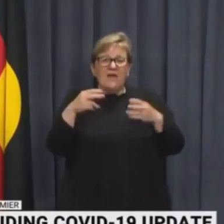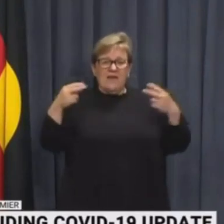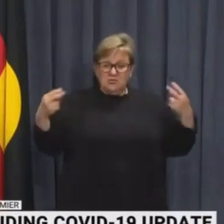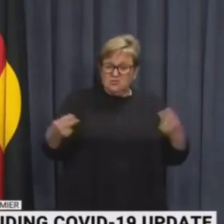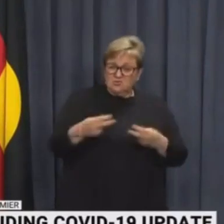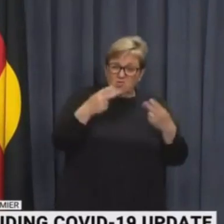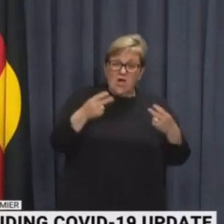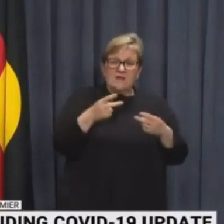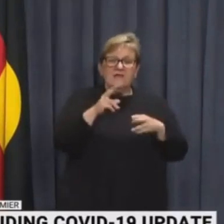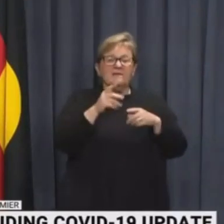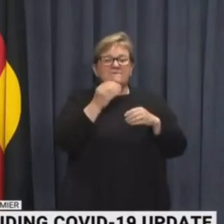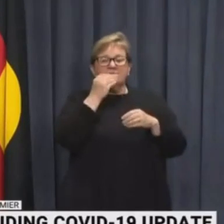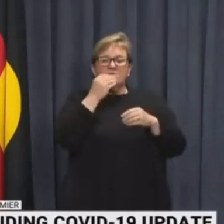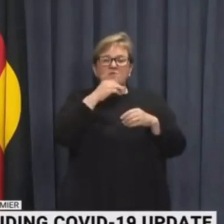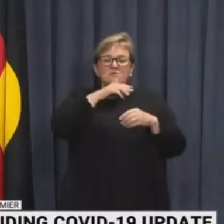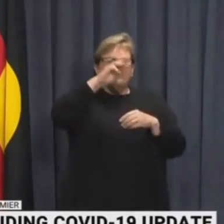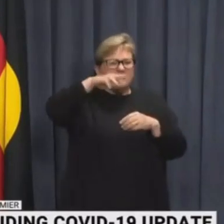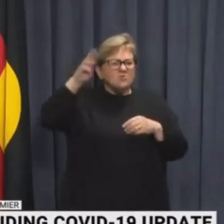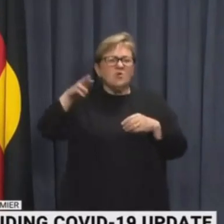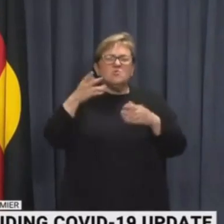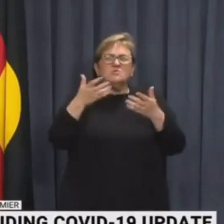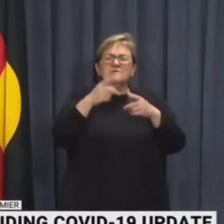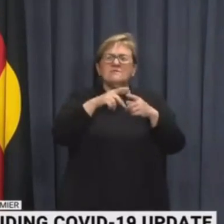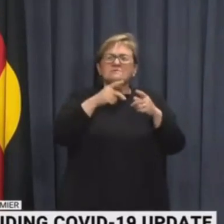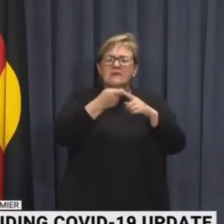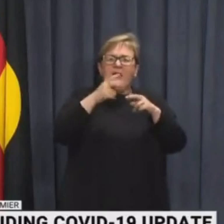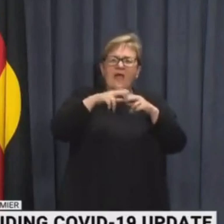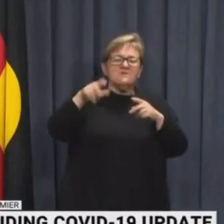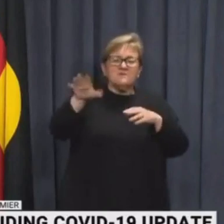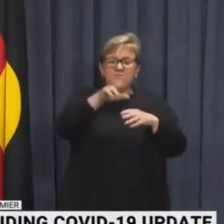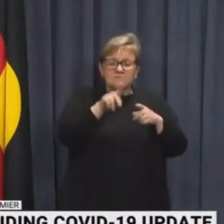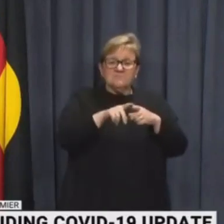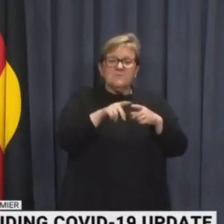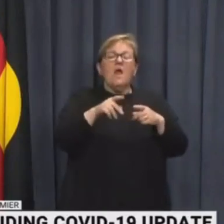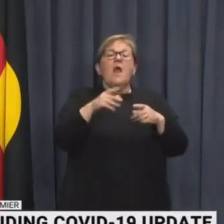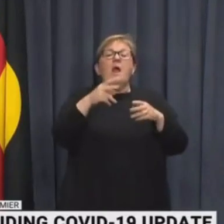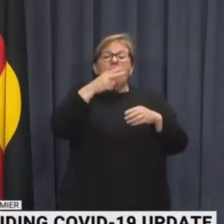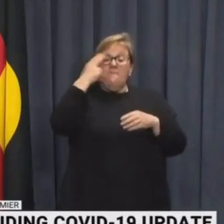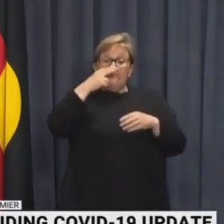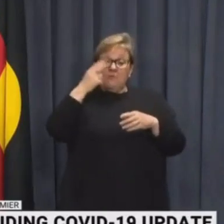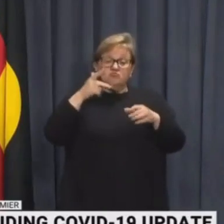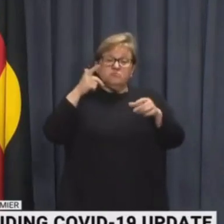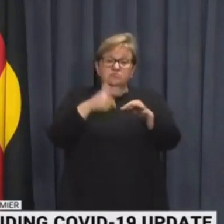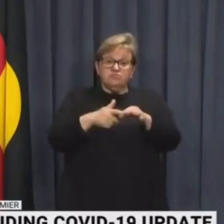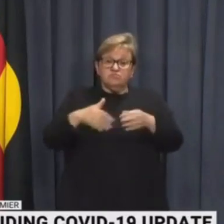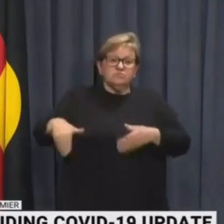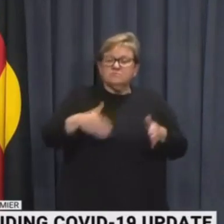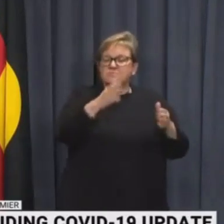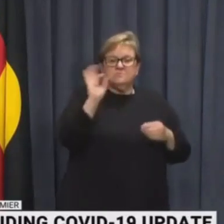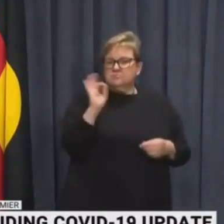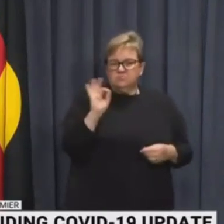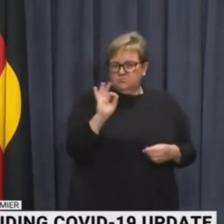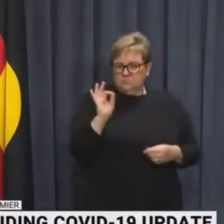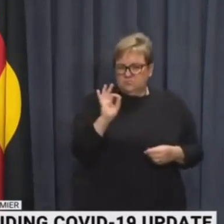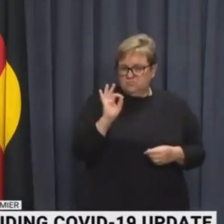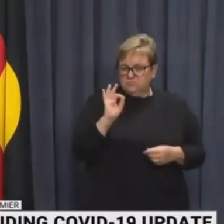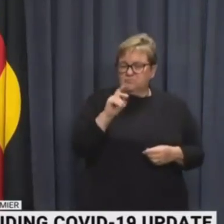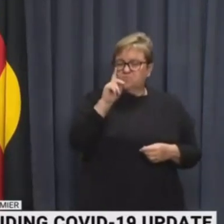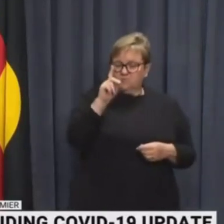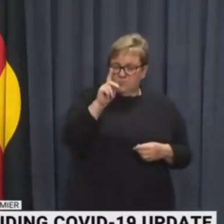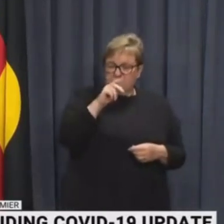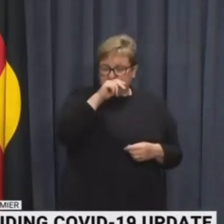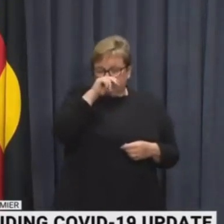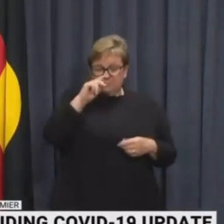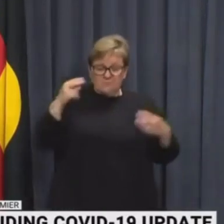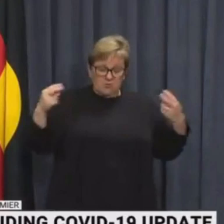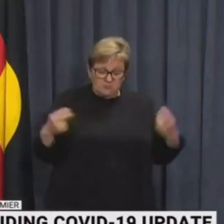and dining and fast food, roadhouses, service stations, and takeaway are exempt. So I'll repeat that. All hospitality venues,